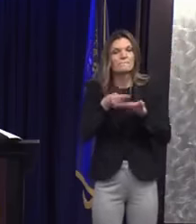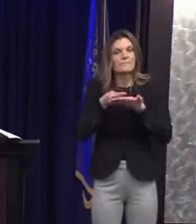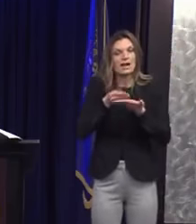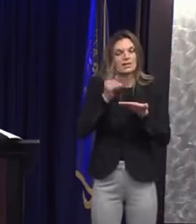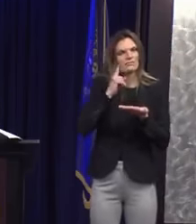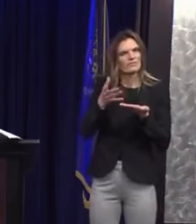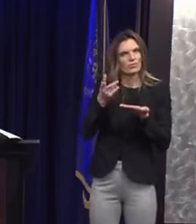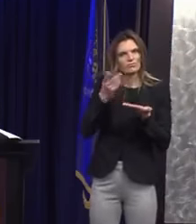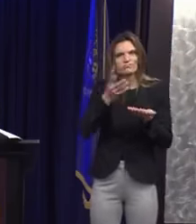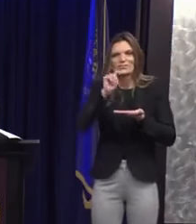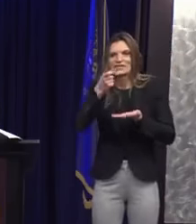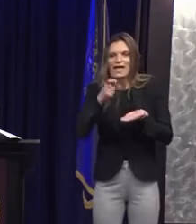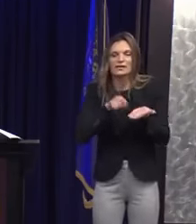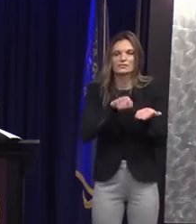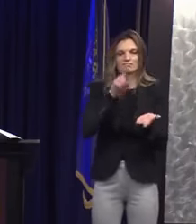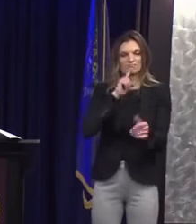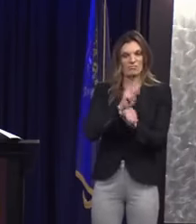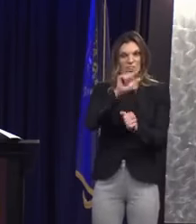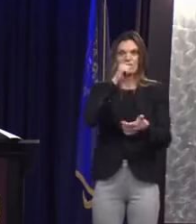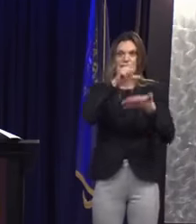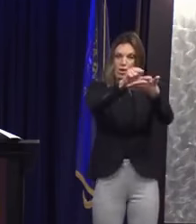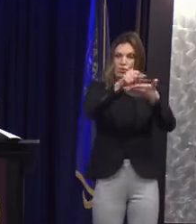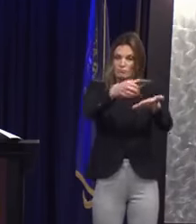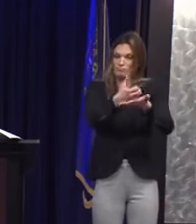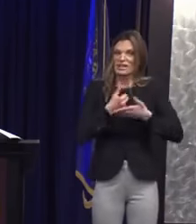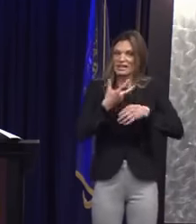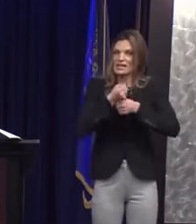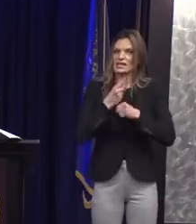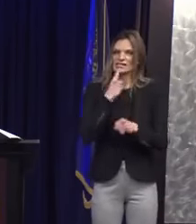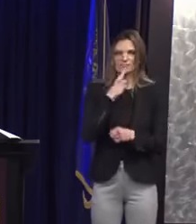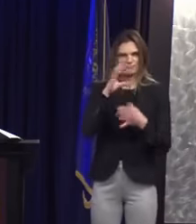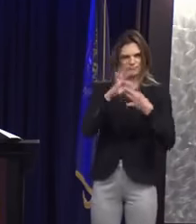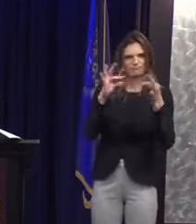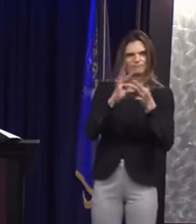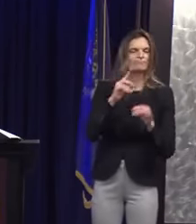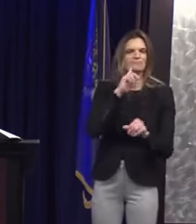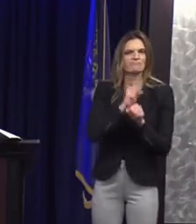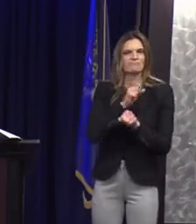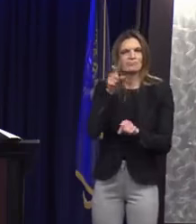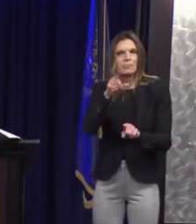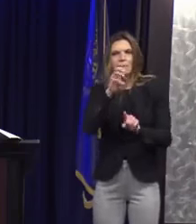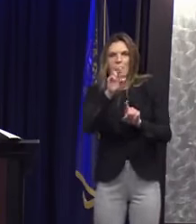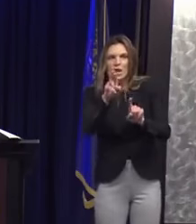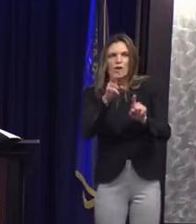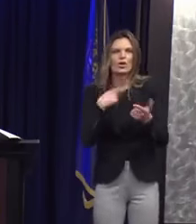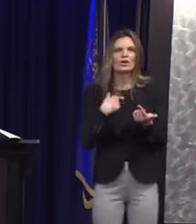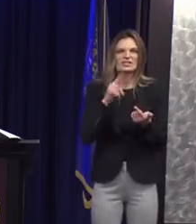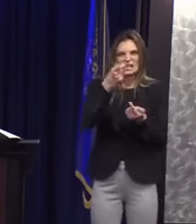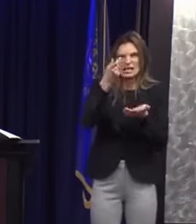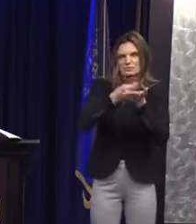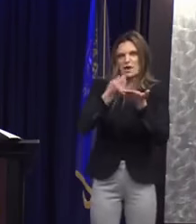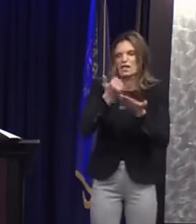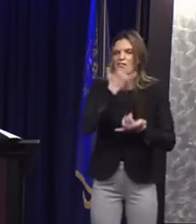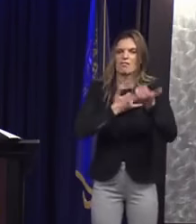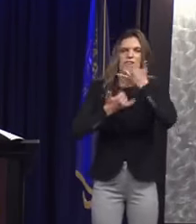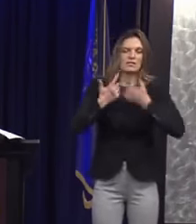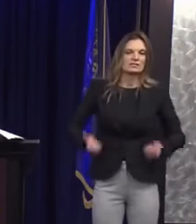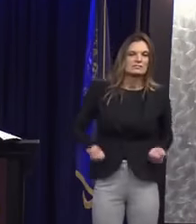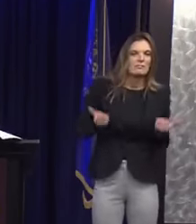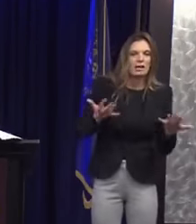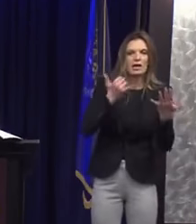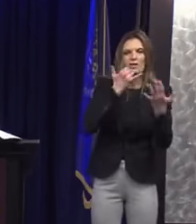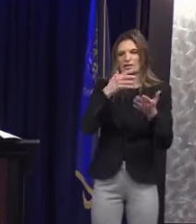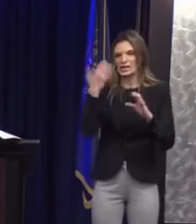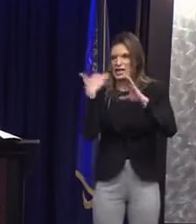misappropriation of public funds and the unlawful destruction of emails within the city of Detroit.